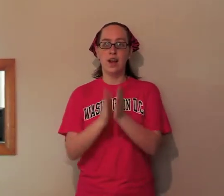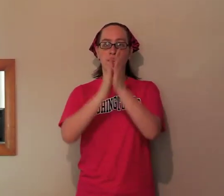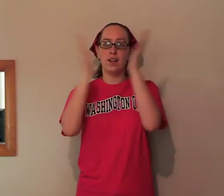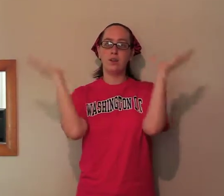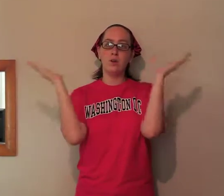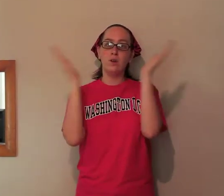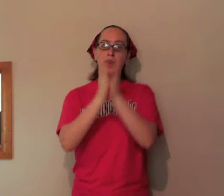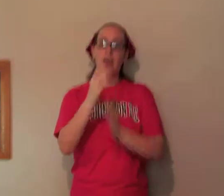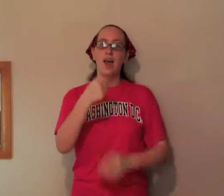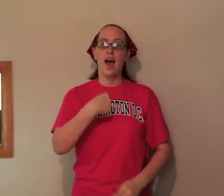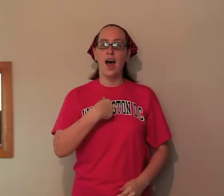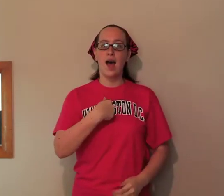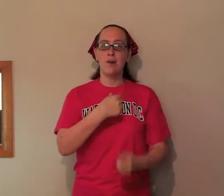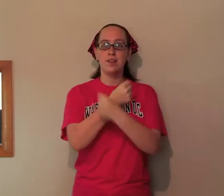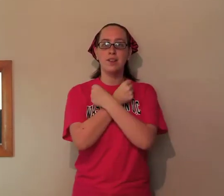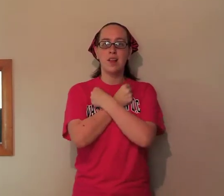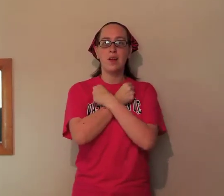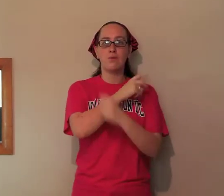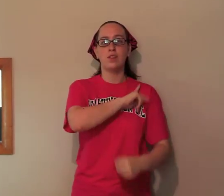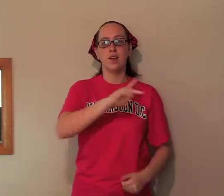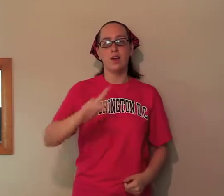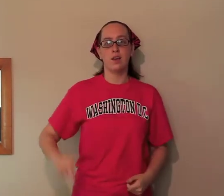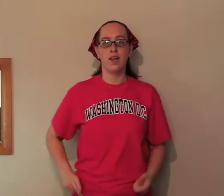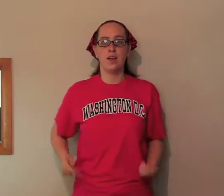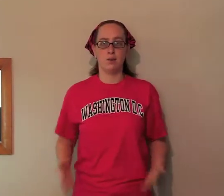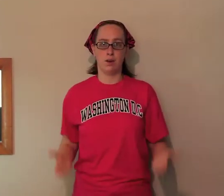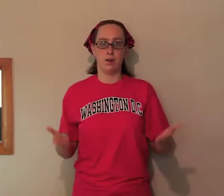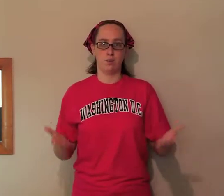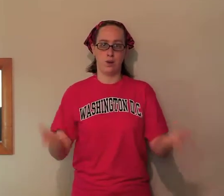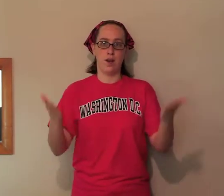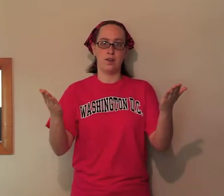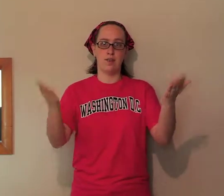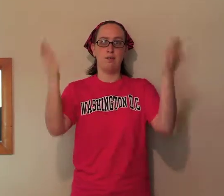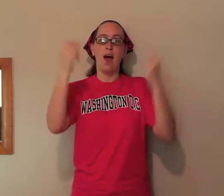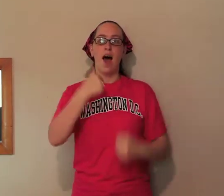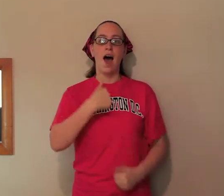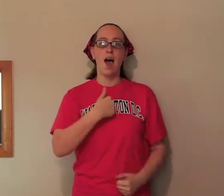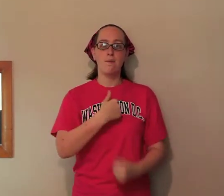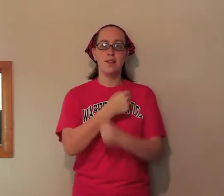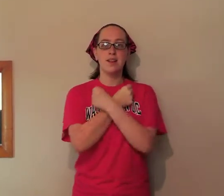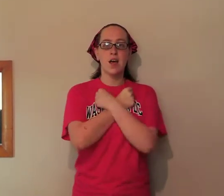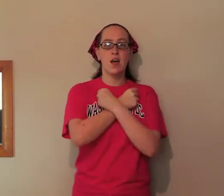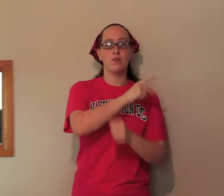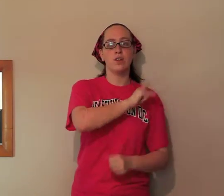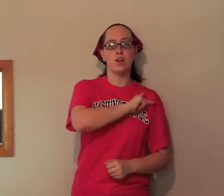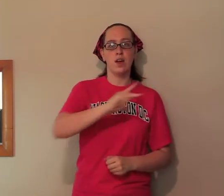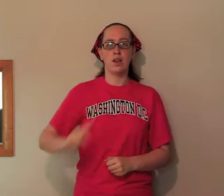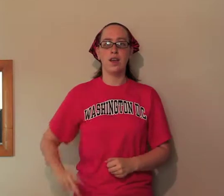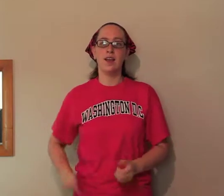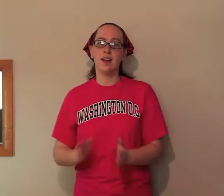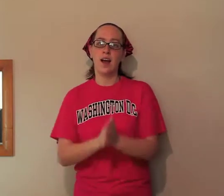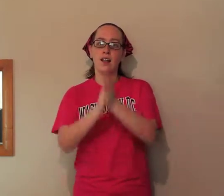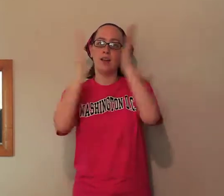Hallelujah. I'm in love with the king. I'm gonna praise him. I'm in love with the king. Hallelujah.